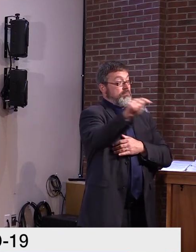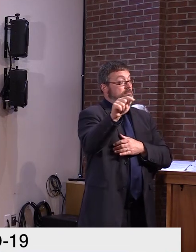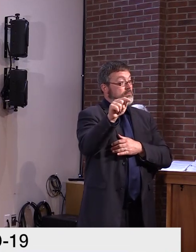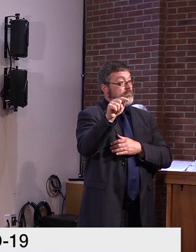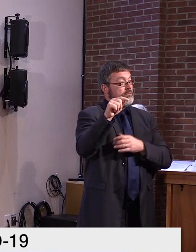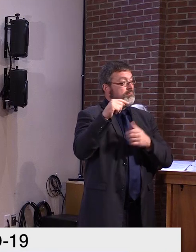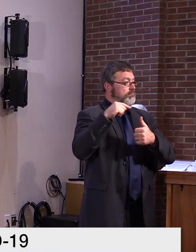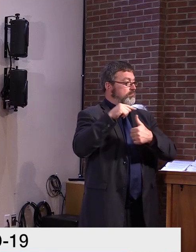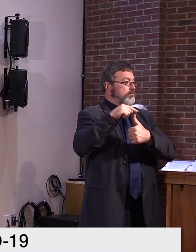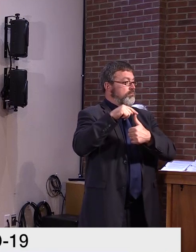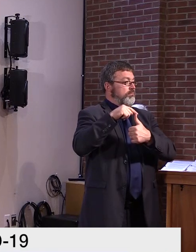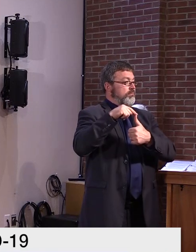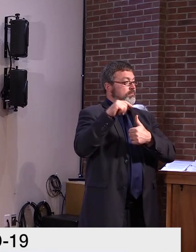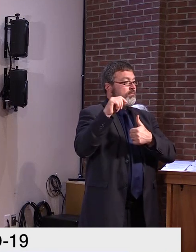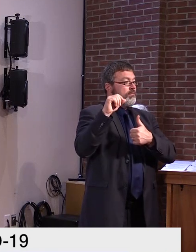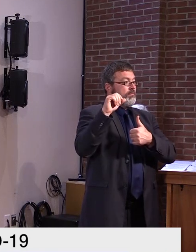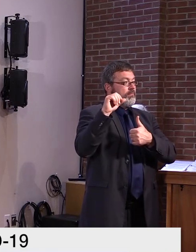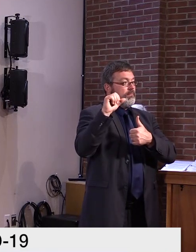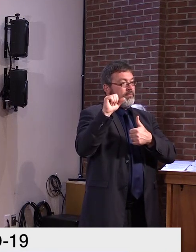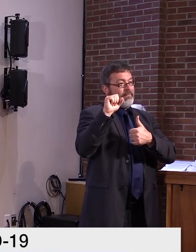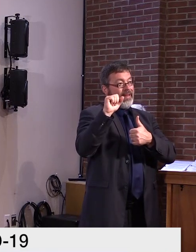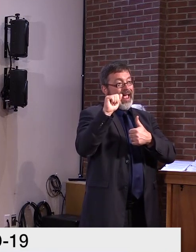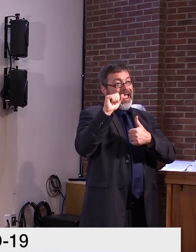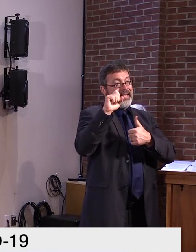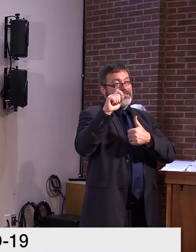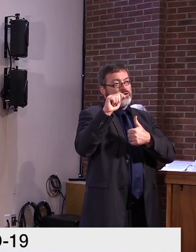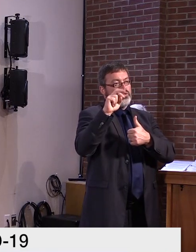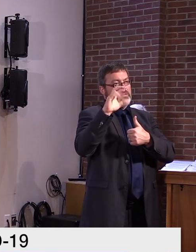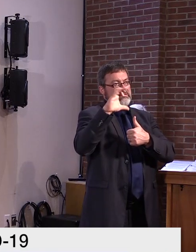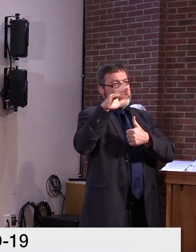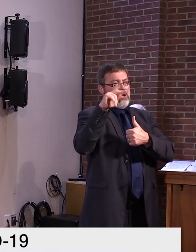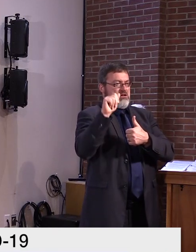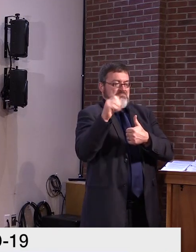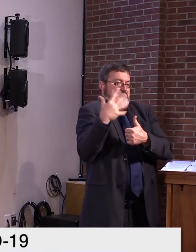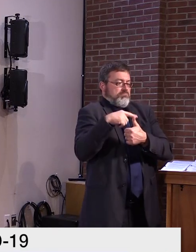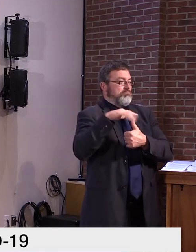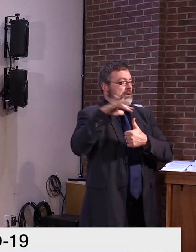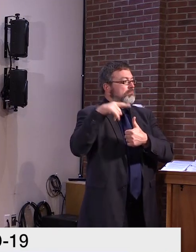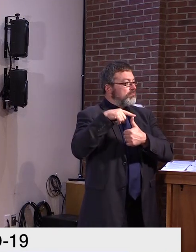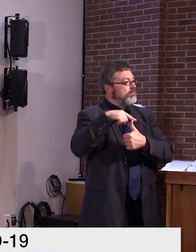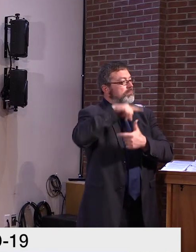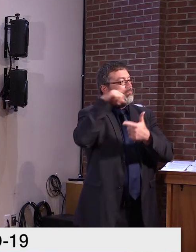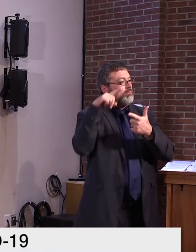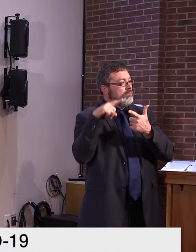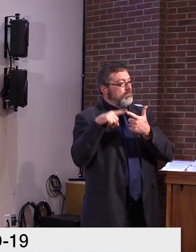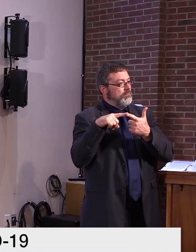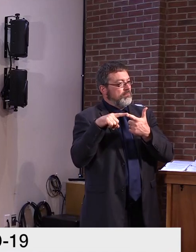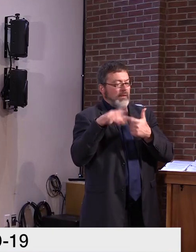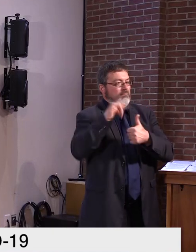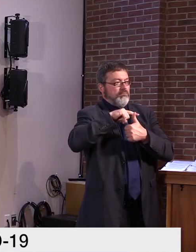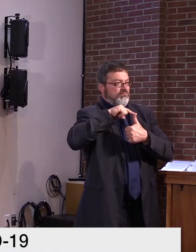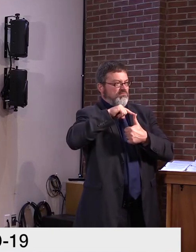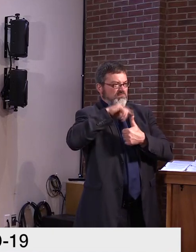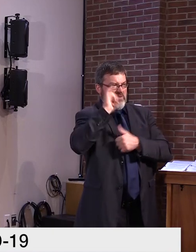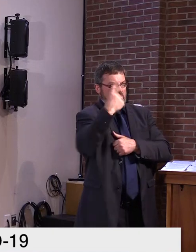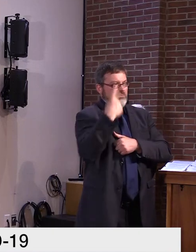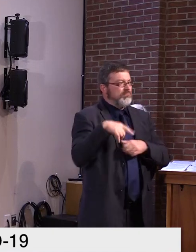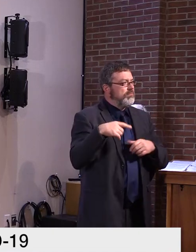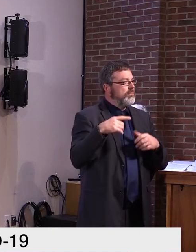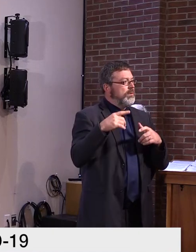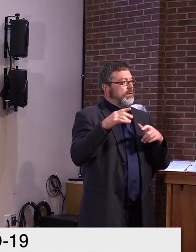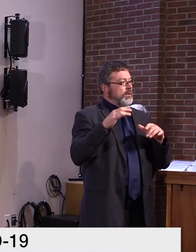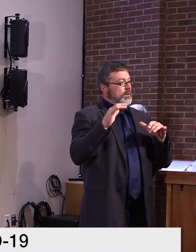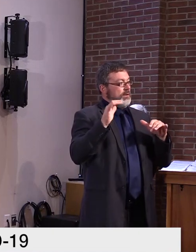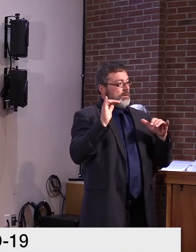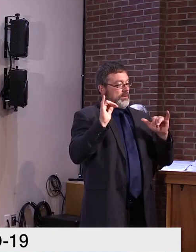due to an adverse event and one of the volunteers enrolled in that study just to determine